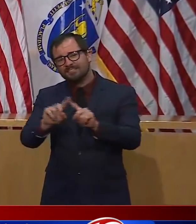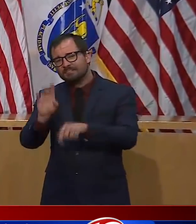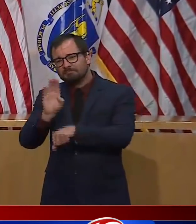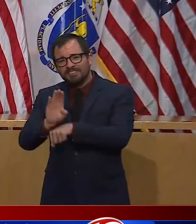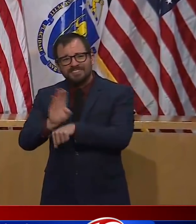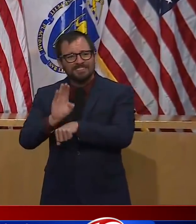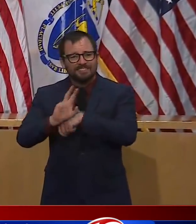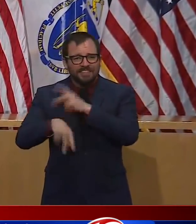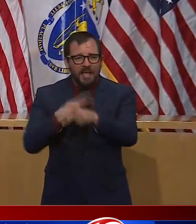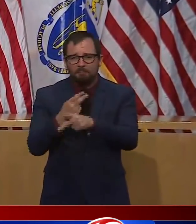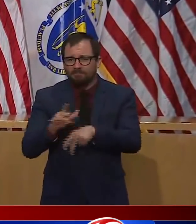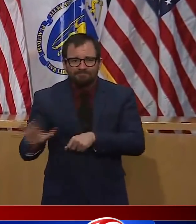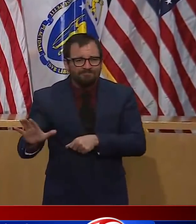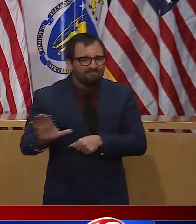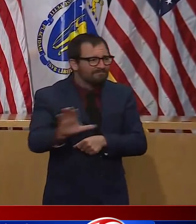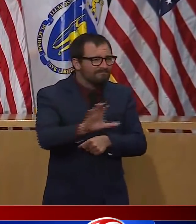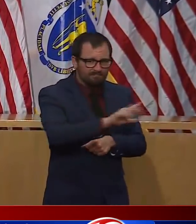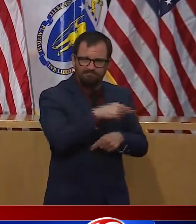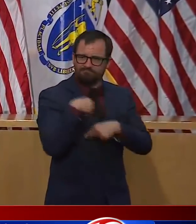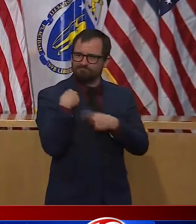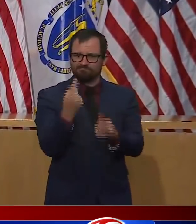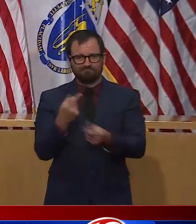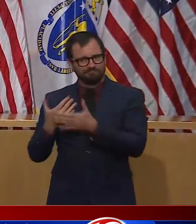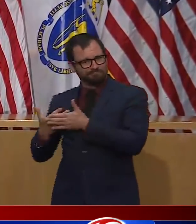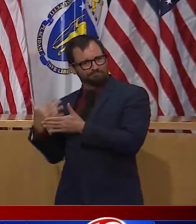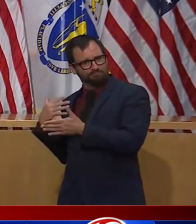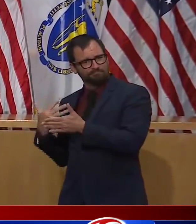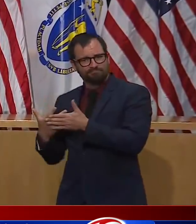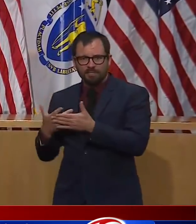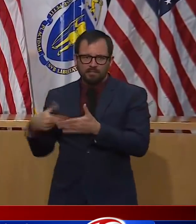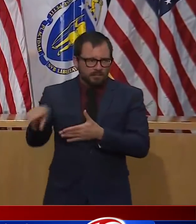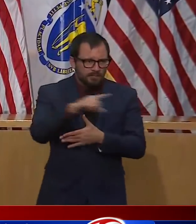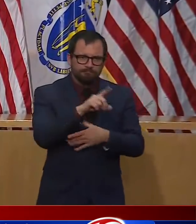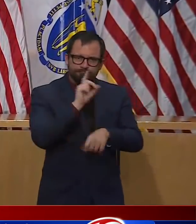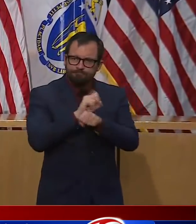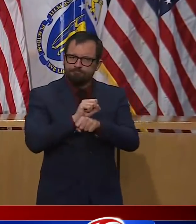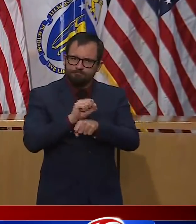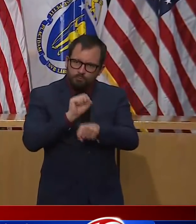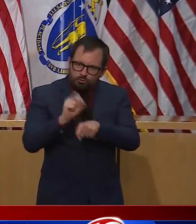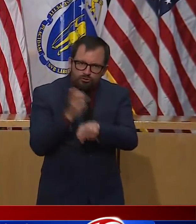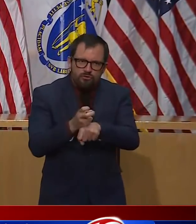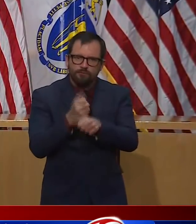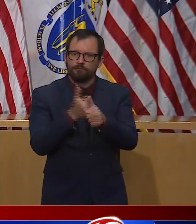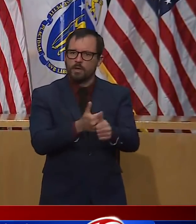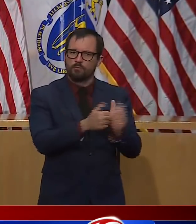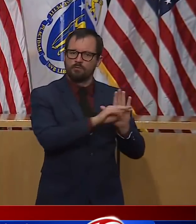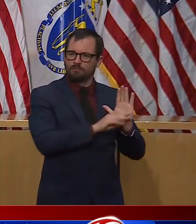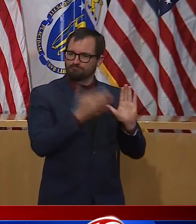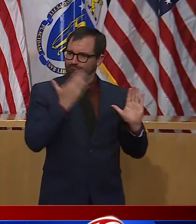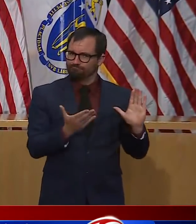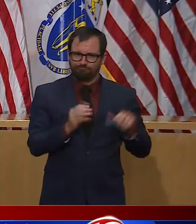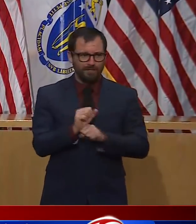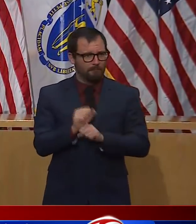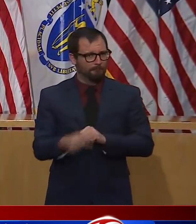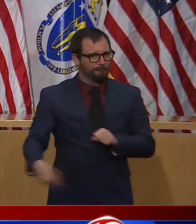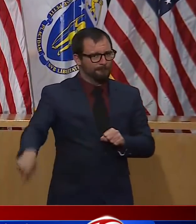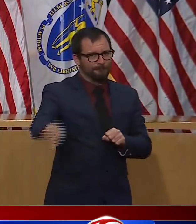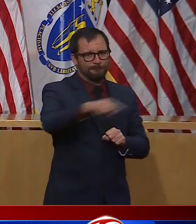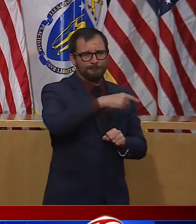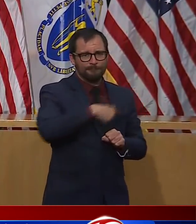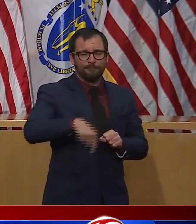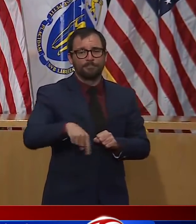from now, we're permitting office space to reopen to 25 percent of its capacity, except in Boston.